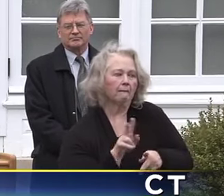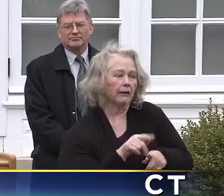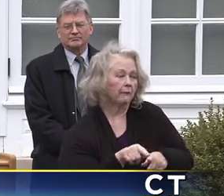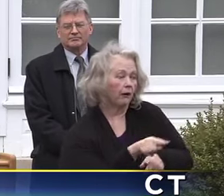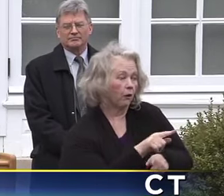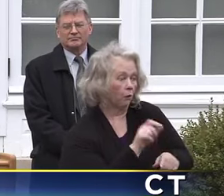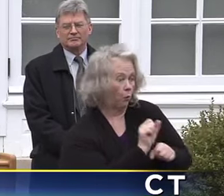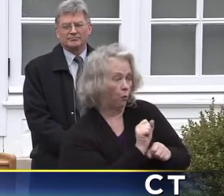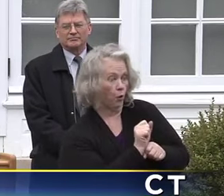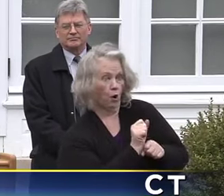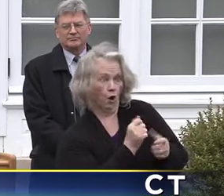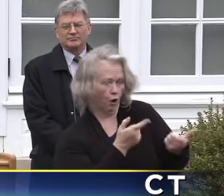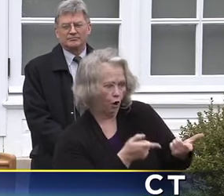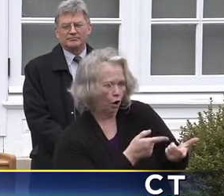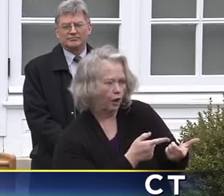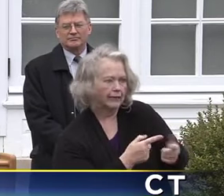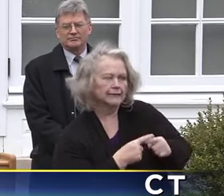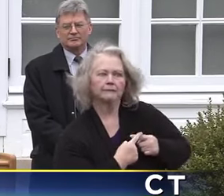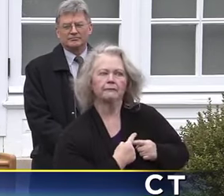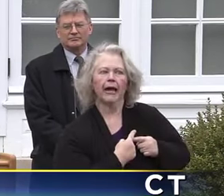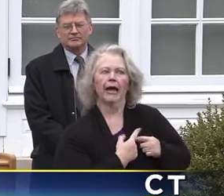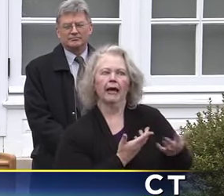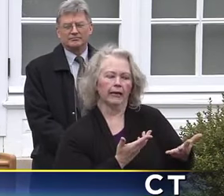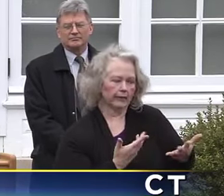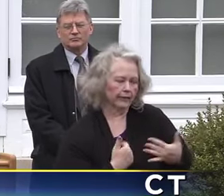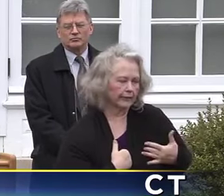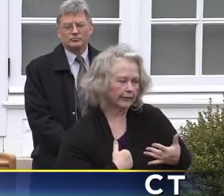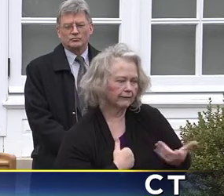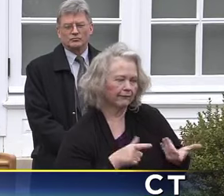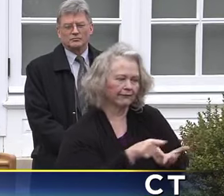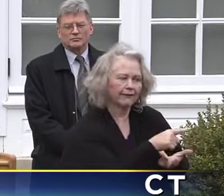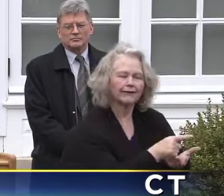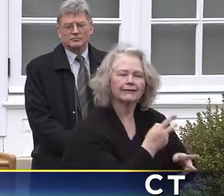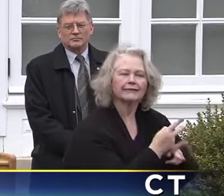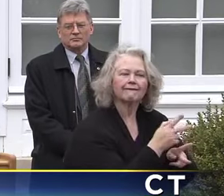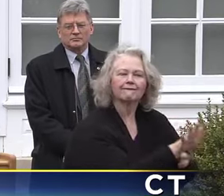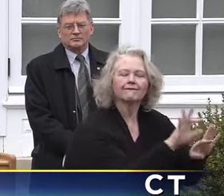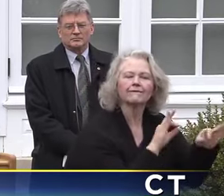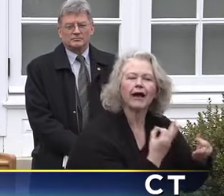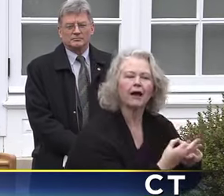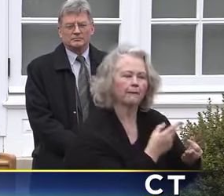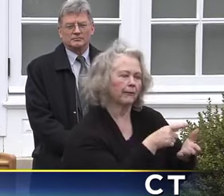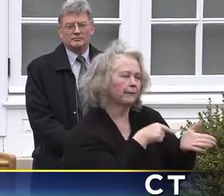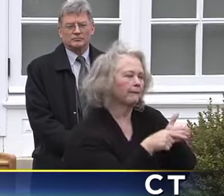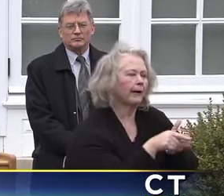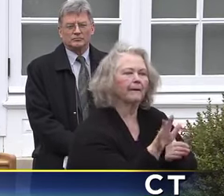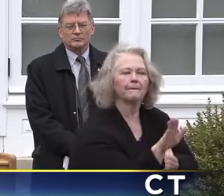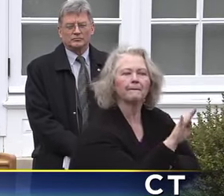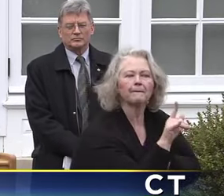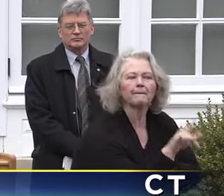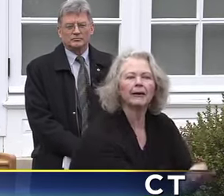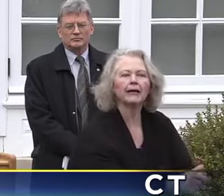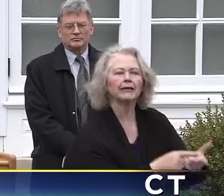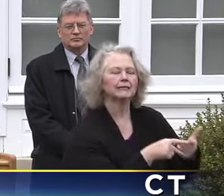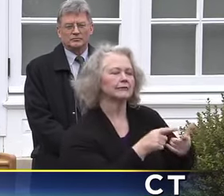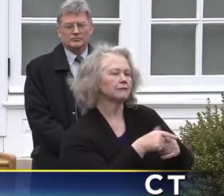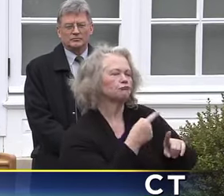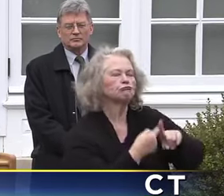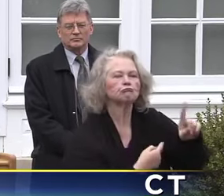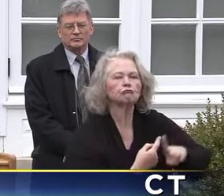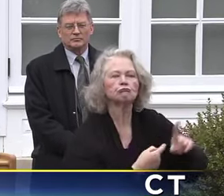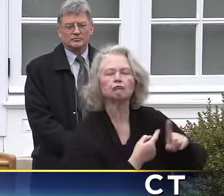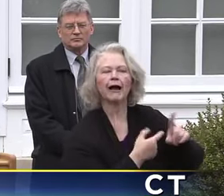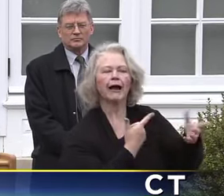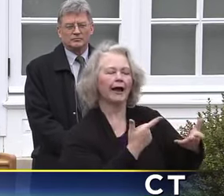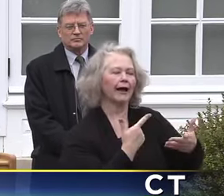every day to keep their families with a salary. You're paying electric bills, you're paying a rent, you're paying debt, you're paying